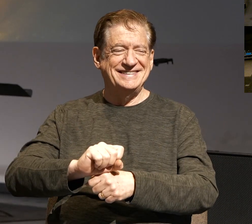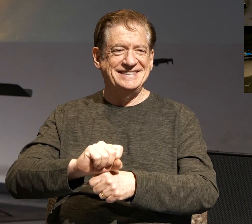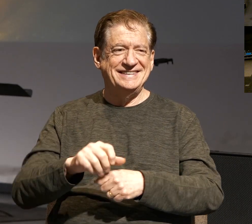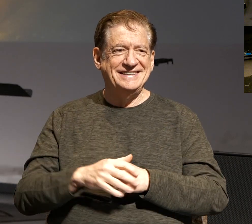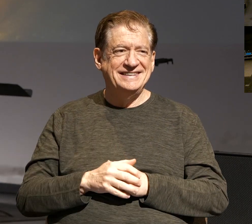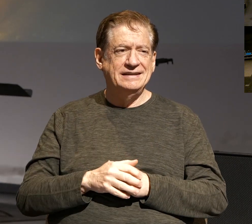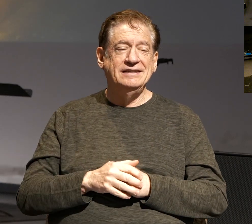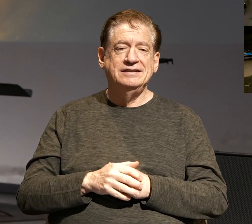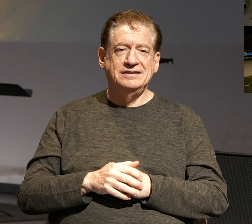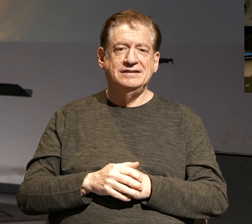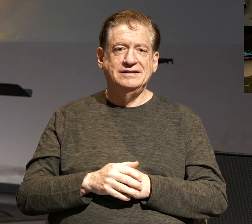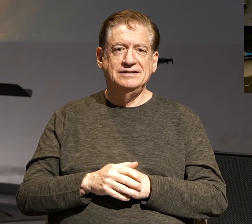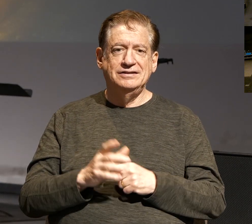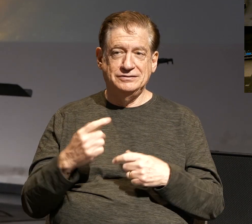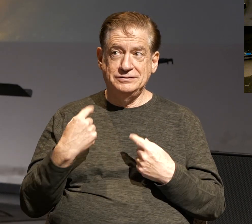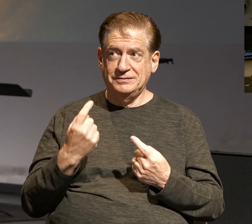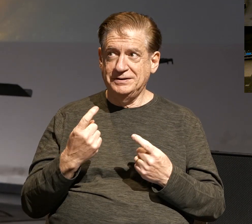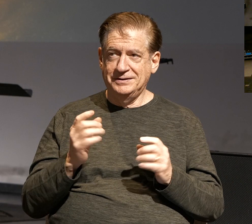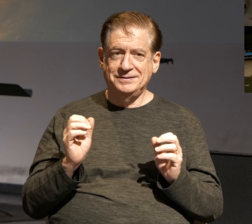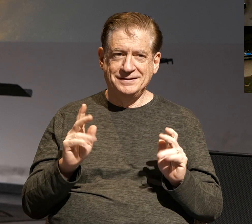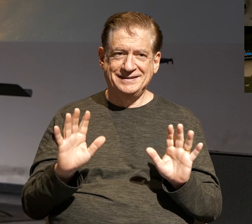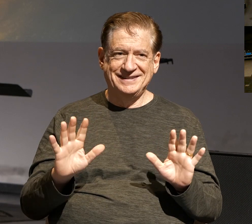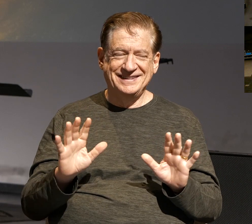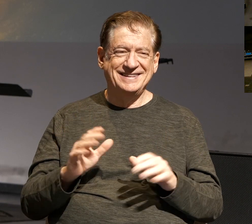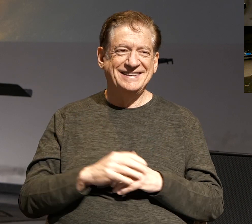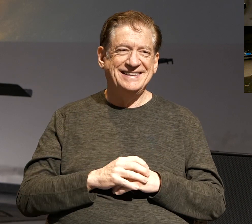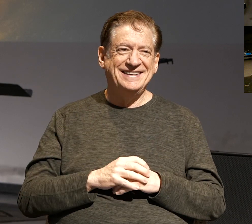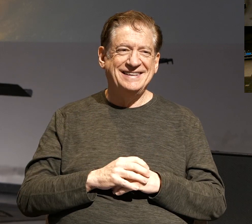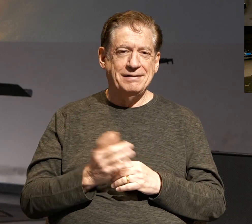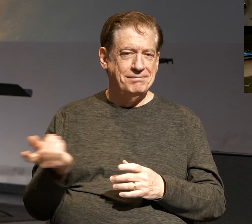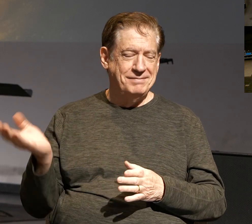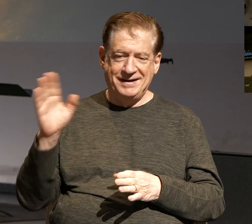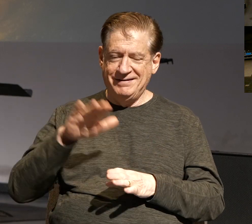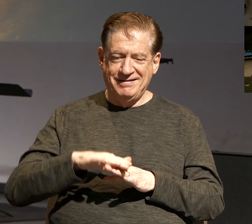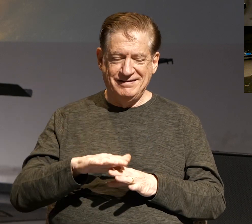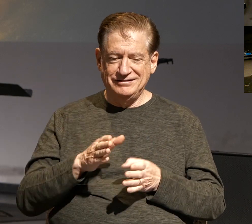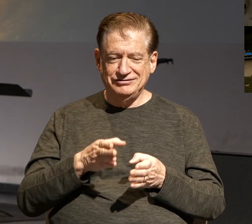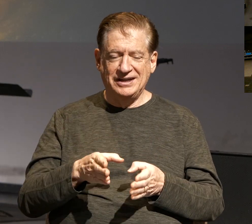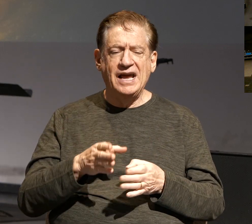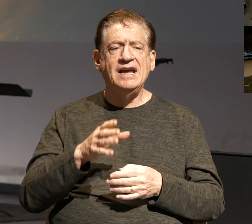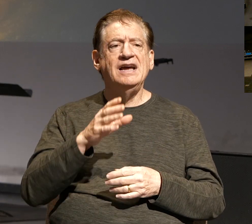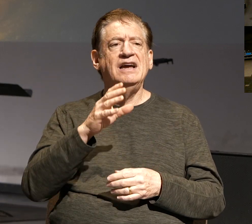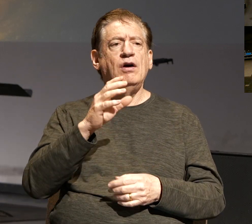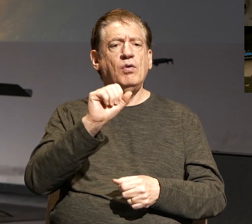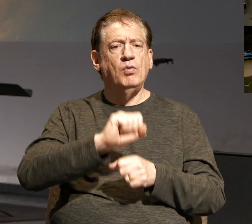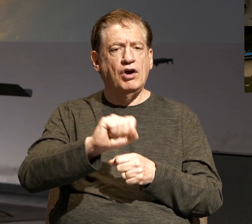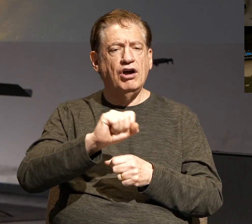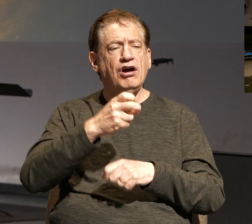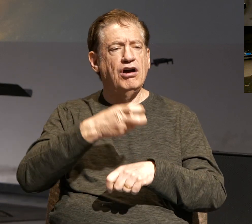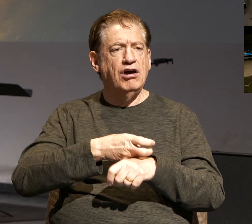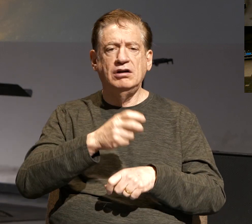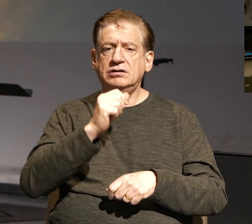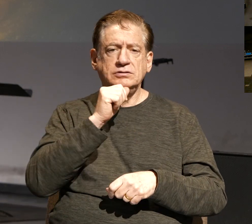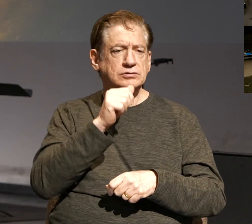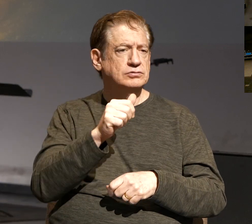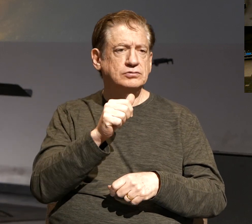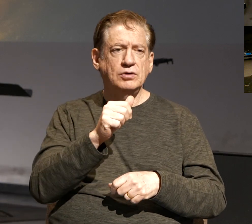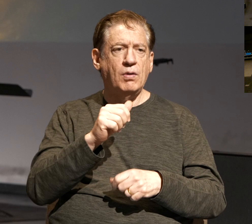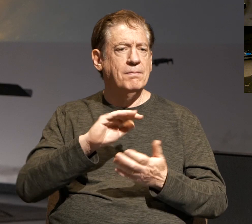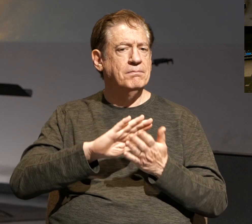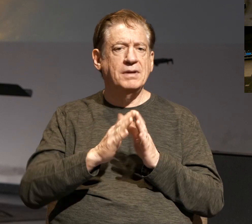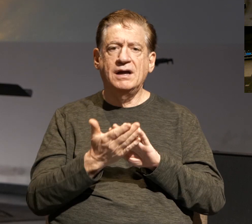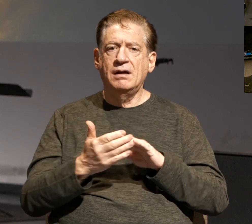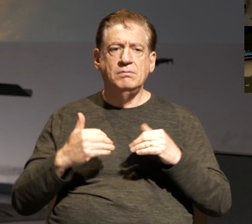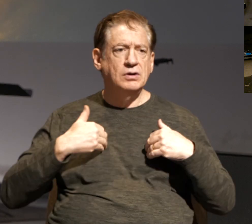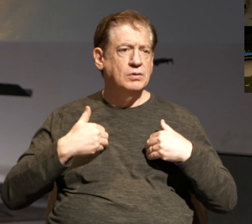Okay, soapbox moment over. All right, let's get back on track. Work hard and don't grow weary